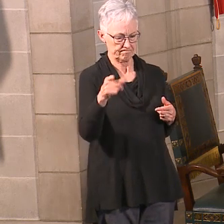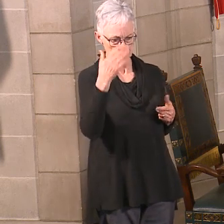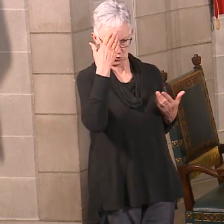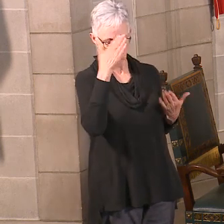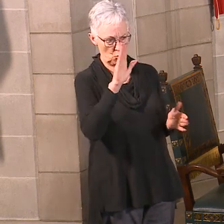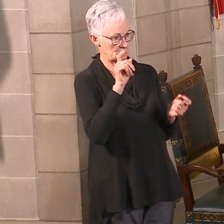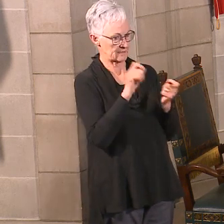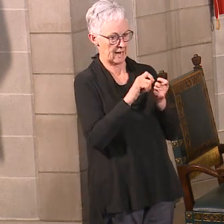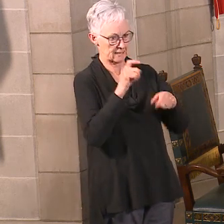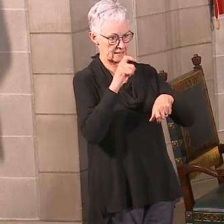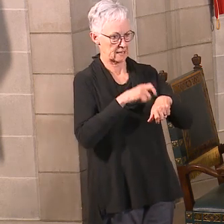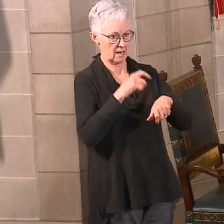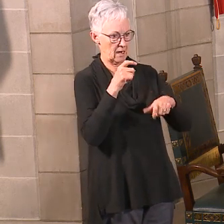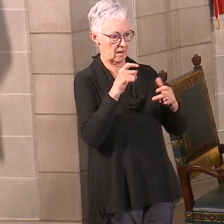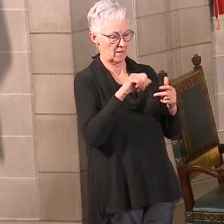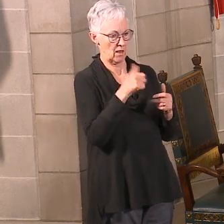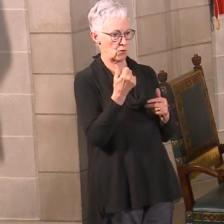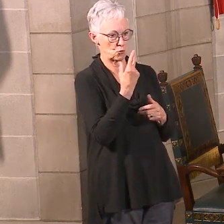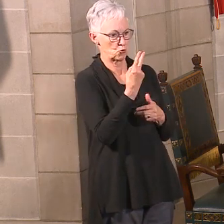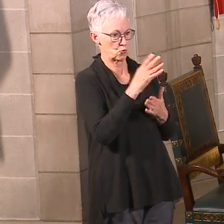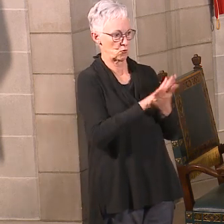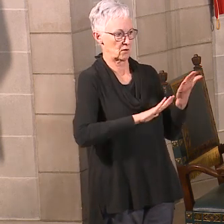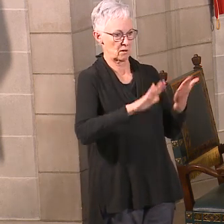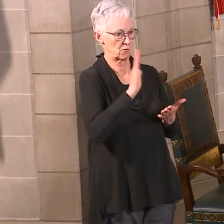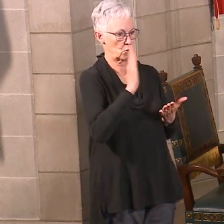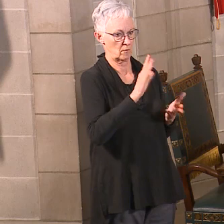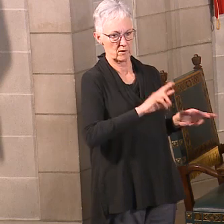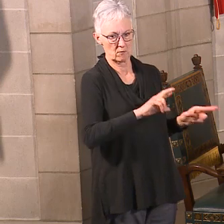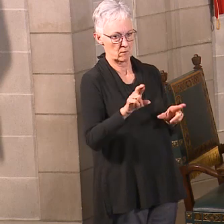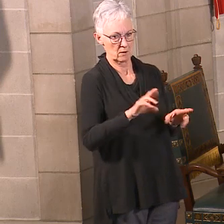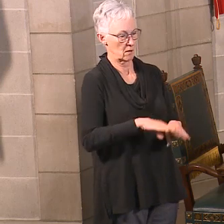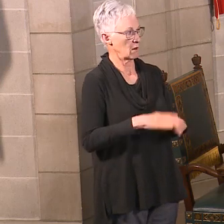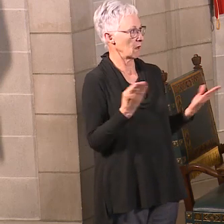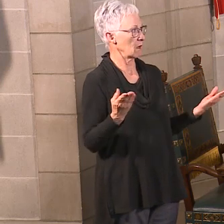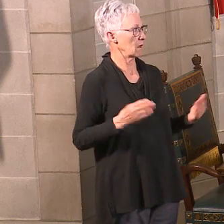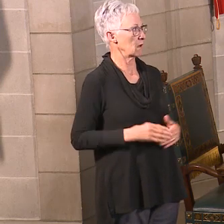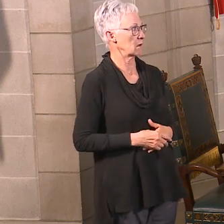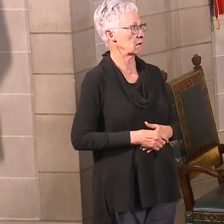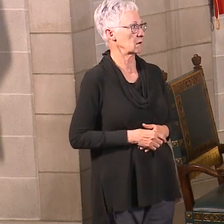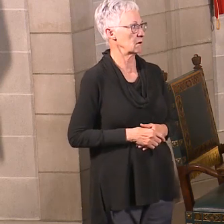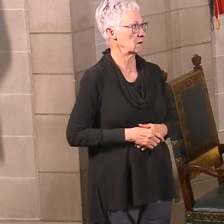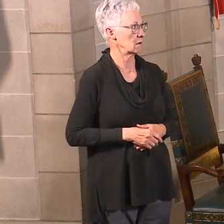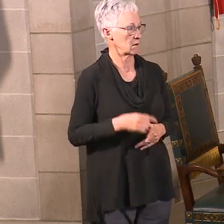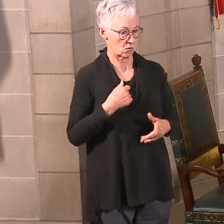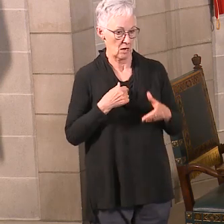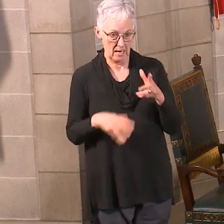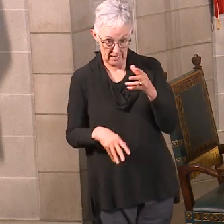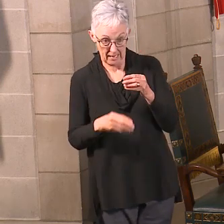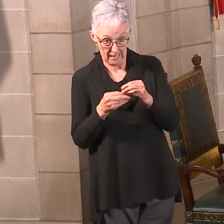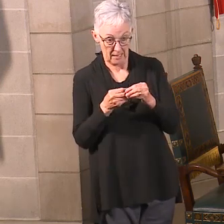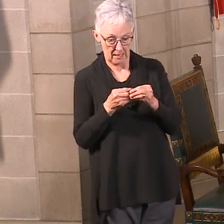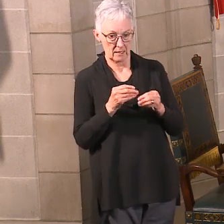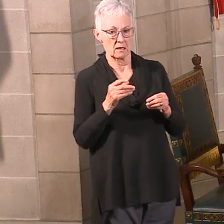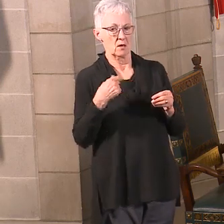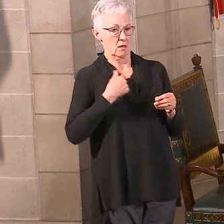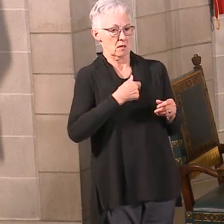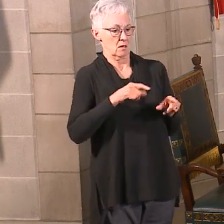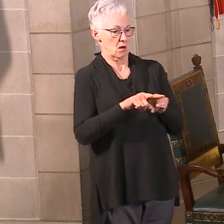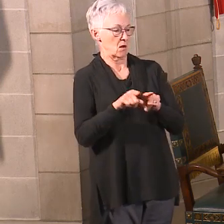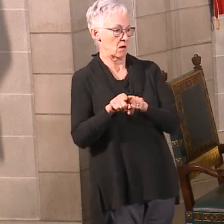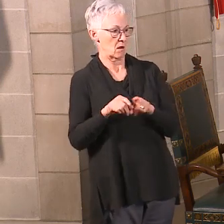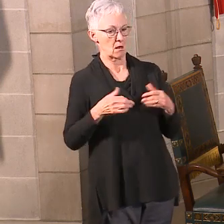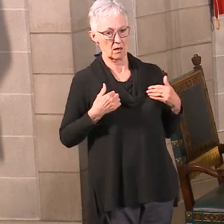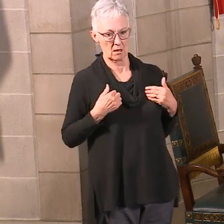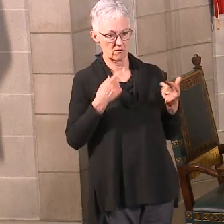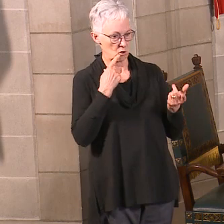We don't have a schedule for the other campuses at this time. And the other thing I would just add on to that is that we also have